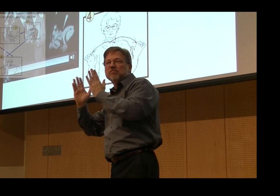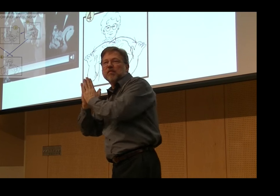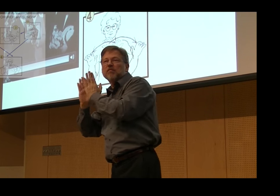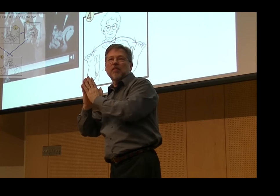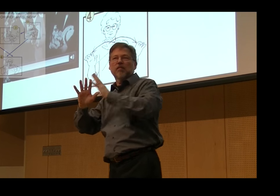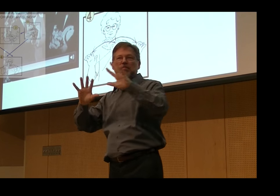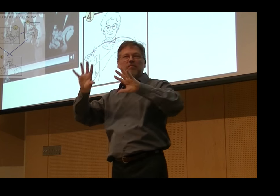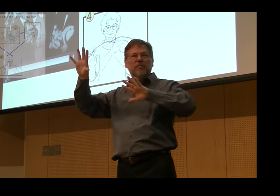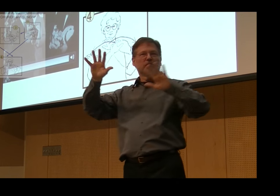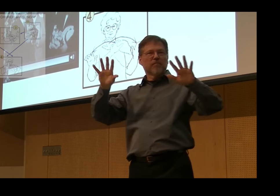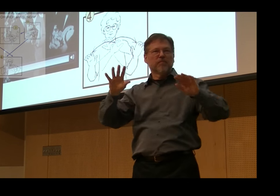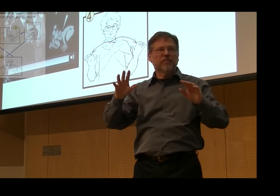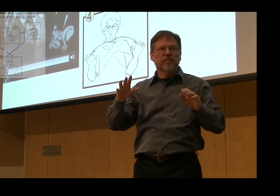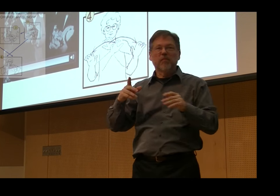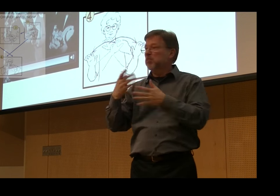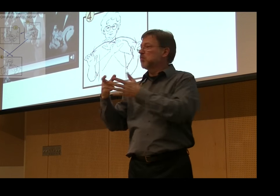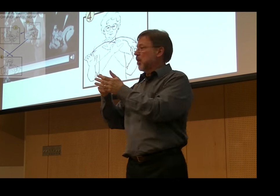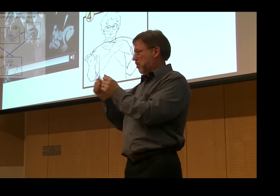as different, as having different meanings.